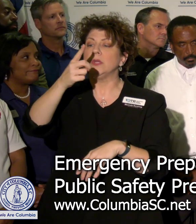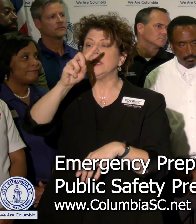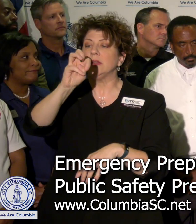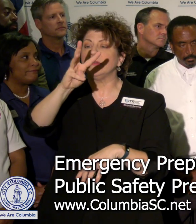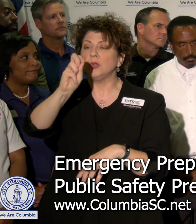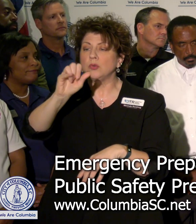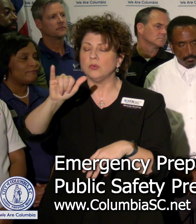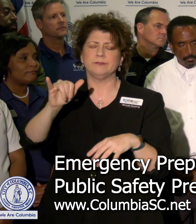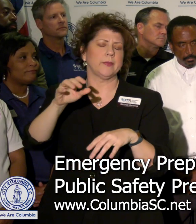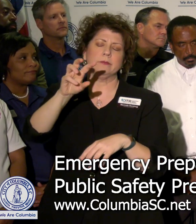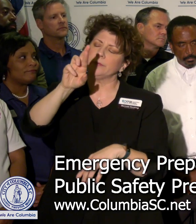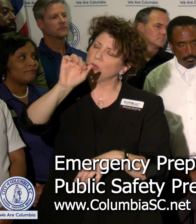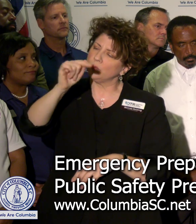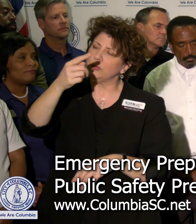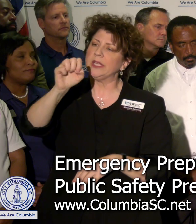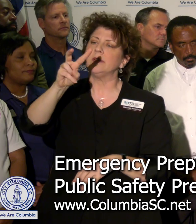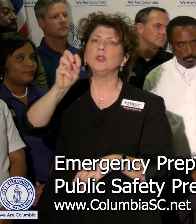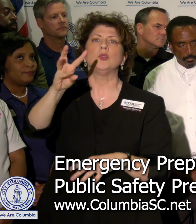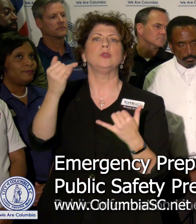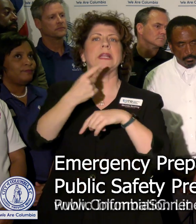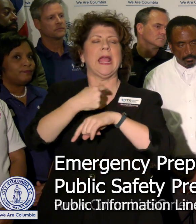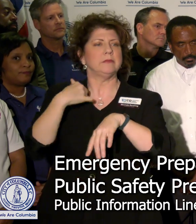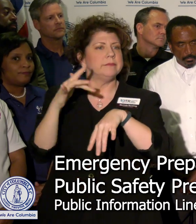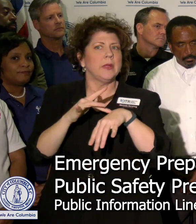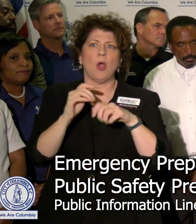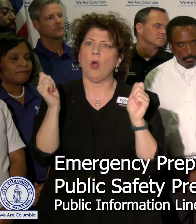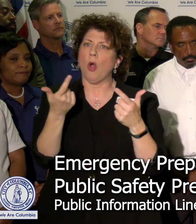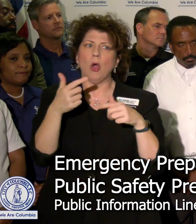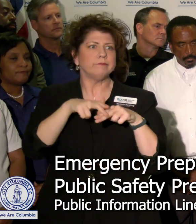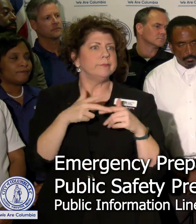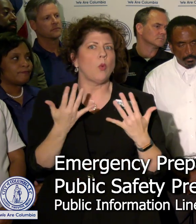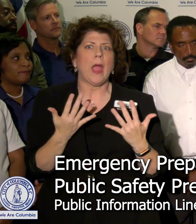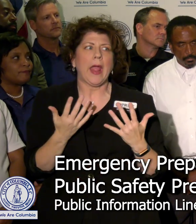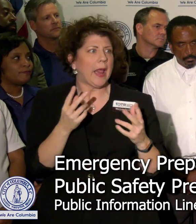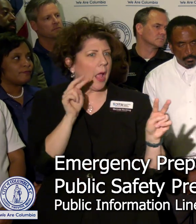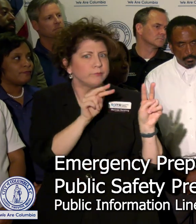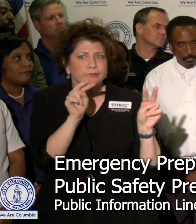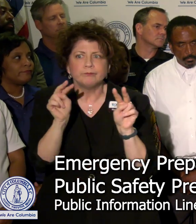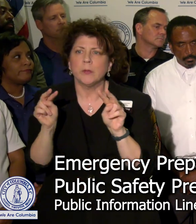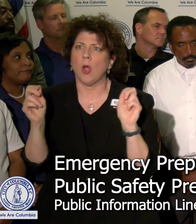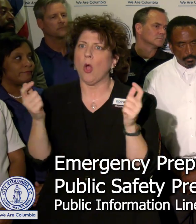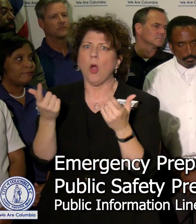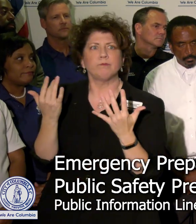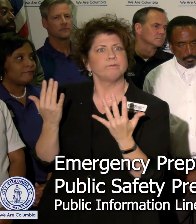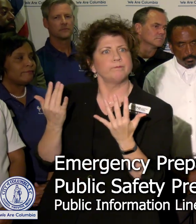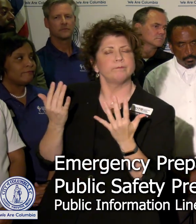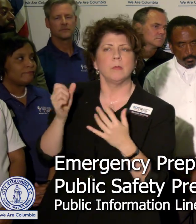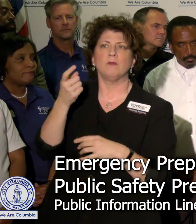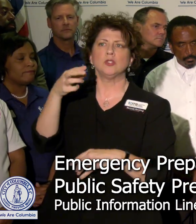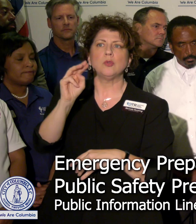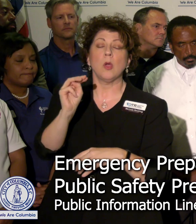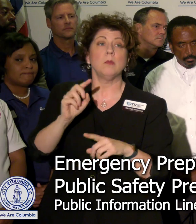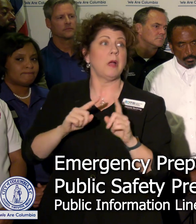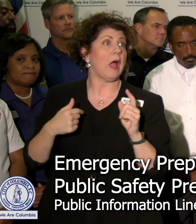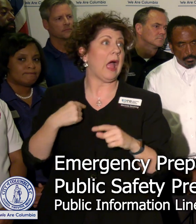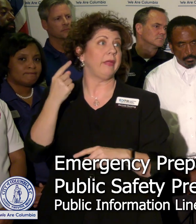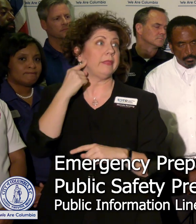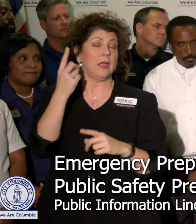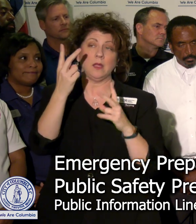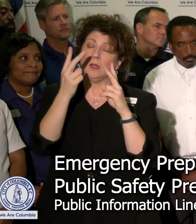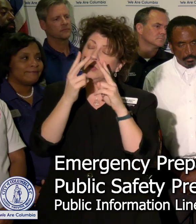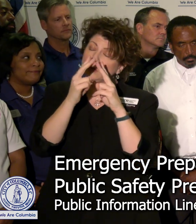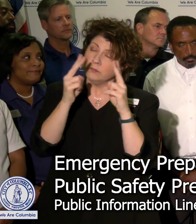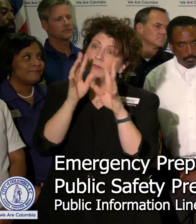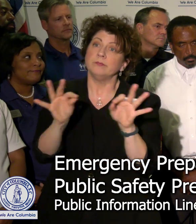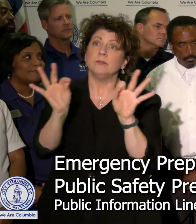soldiers on duty there. know, everybody's just sitting there waiting and riding this storm out. So, you know, I think that's very important